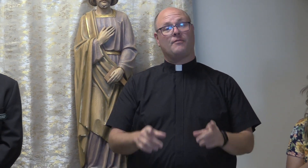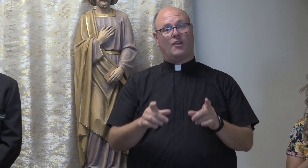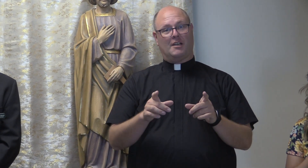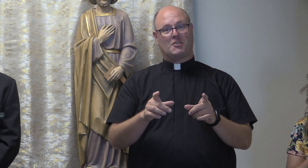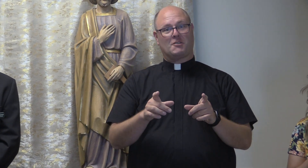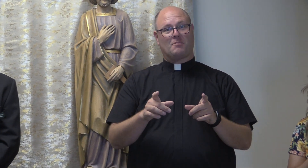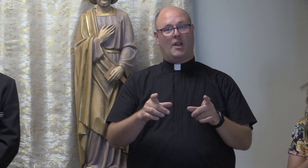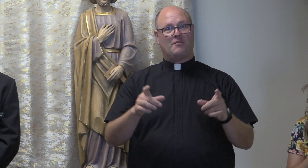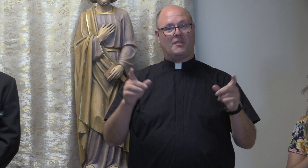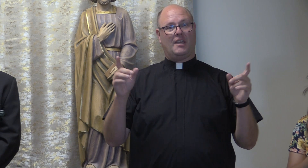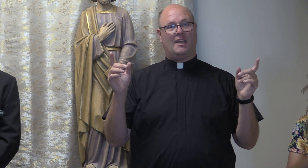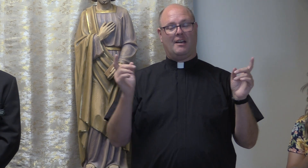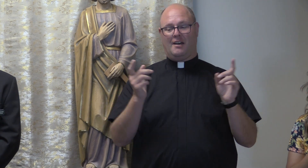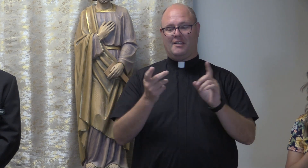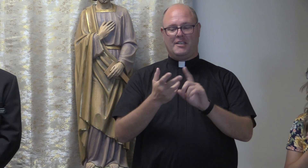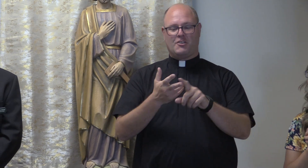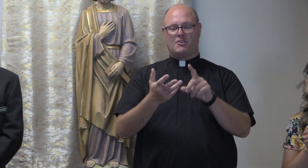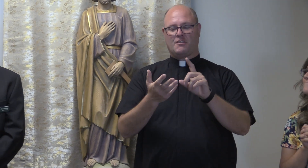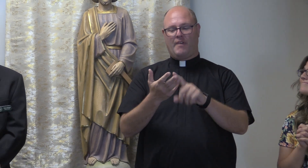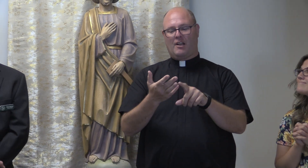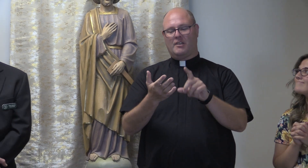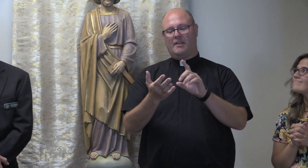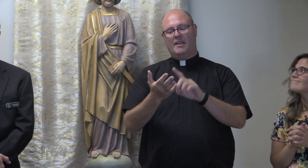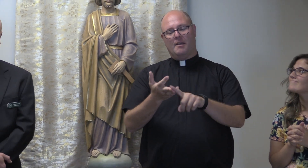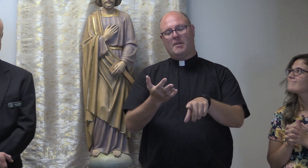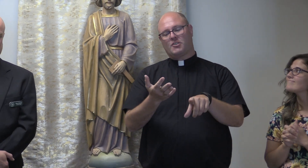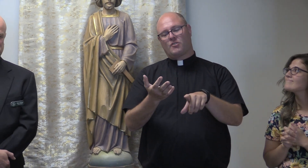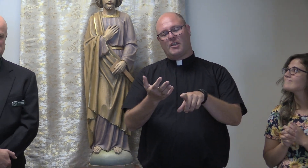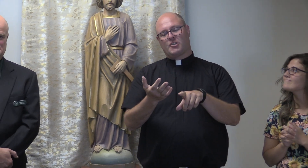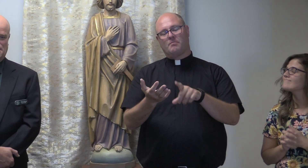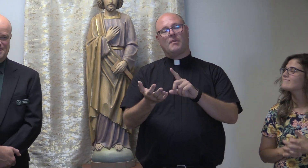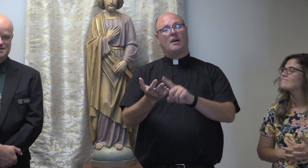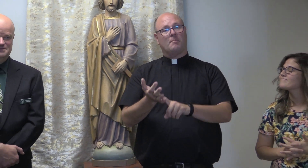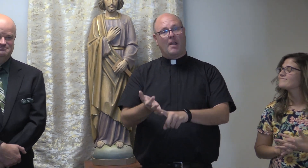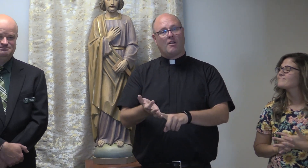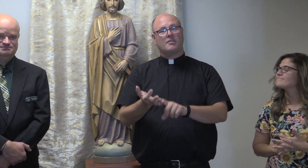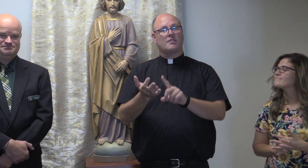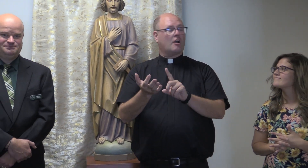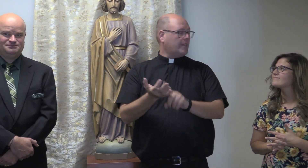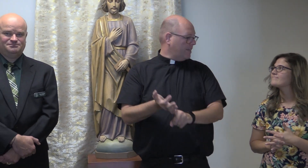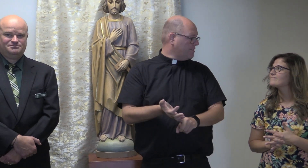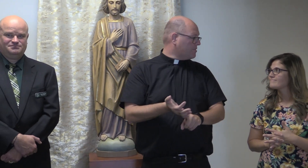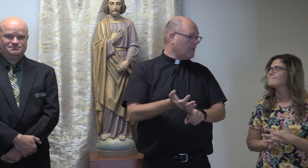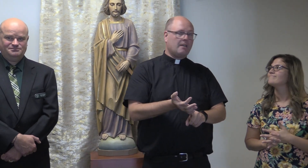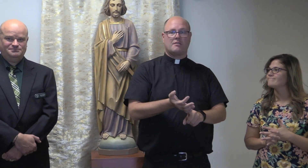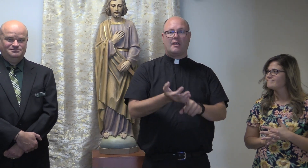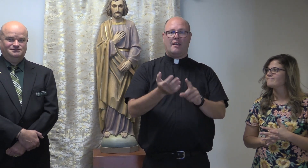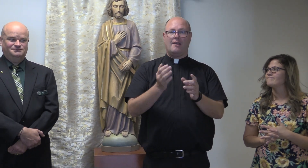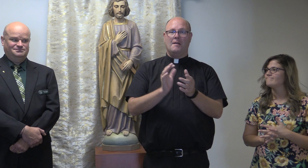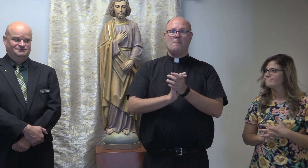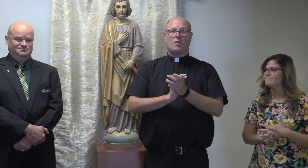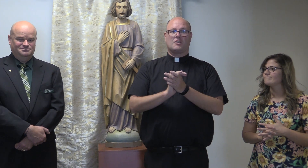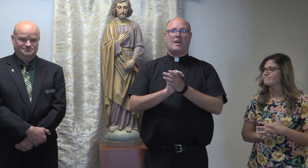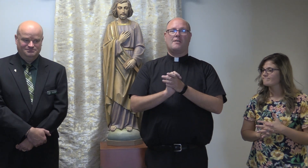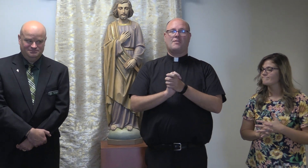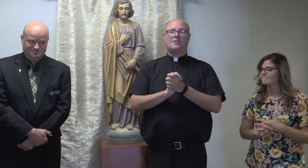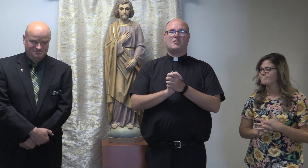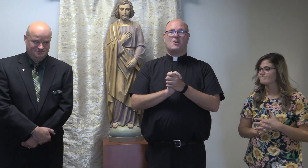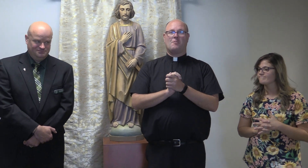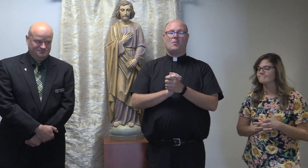for us. Pray for the teachers, the faculty, administration, the parents, our kids, because, again, we're excited for this year, but